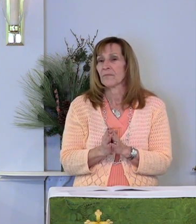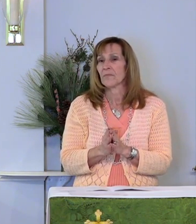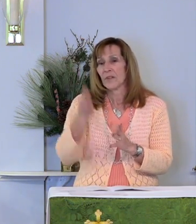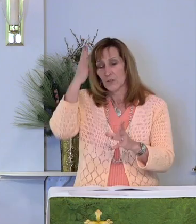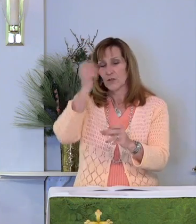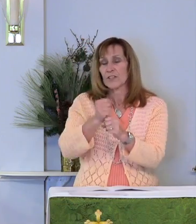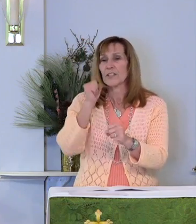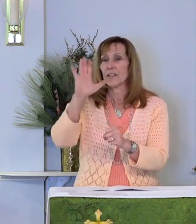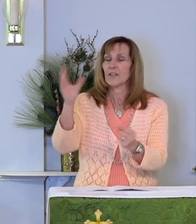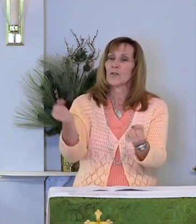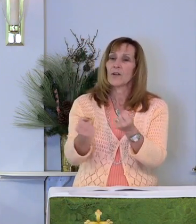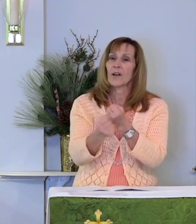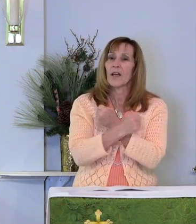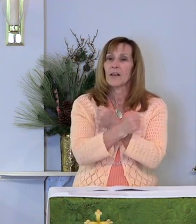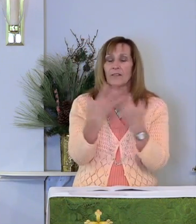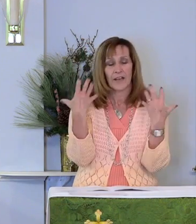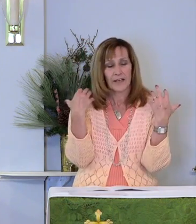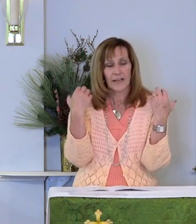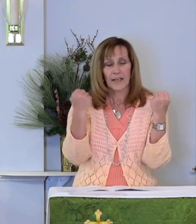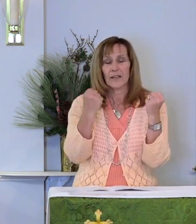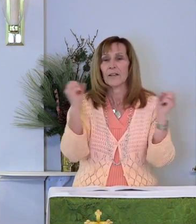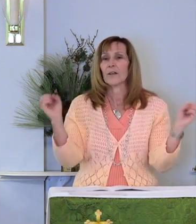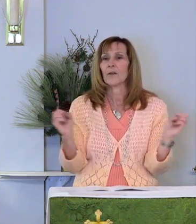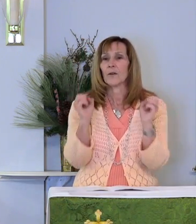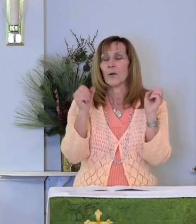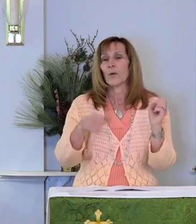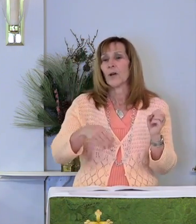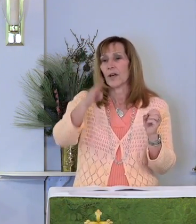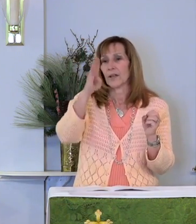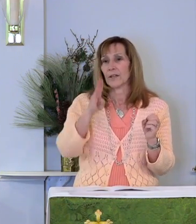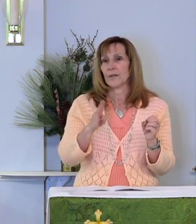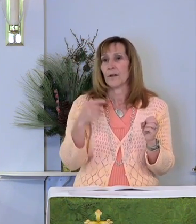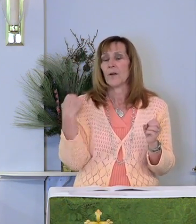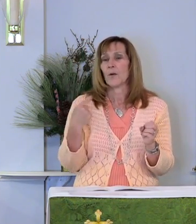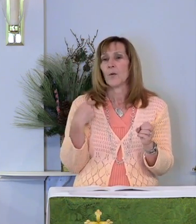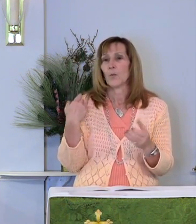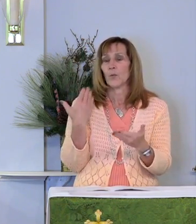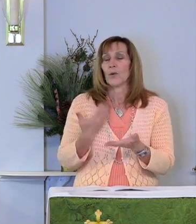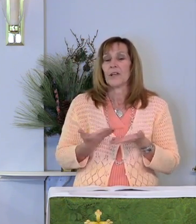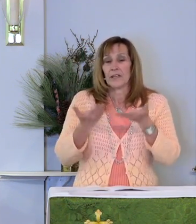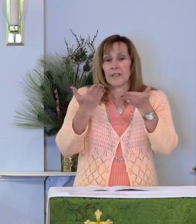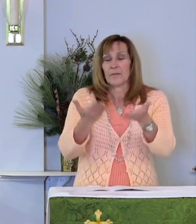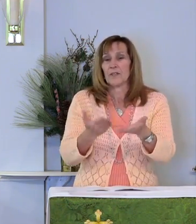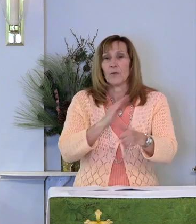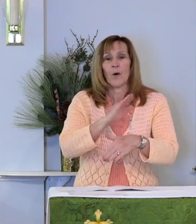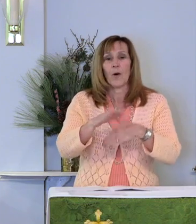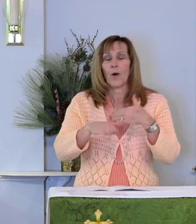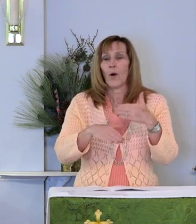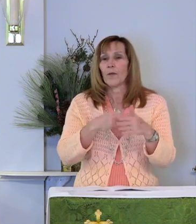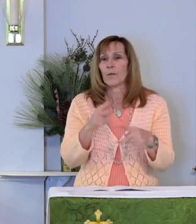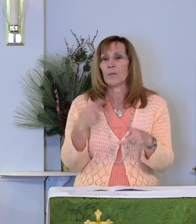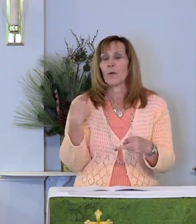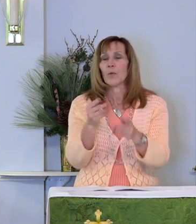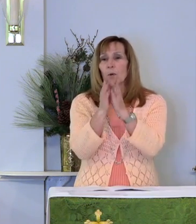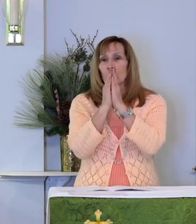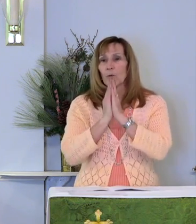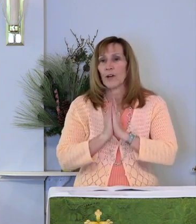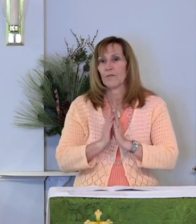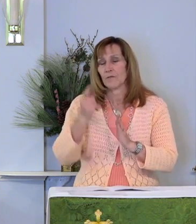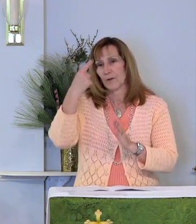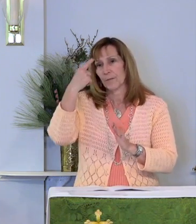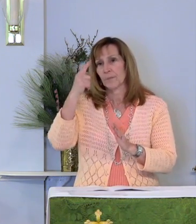Trusting in your love and healing, O God, we commend to you all for whom we pray,